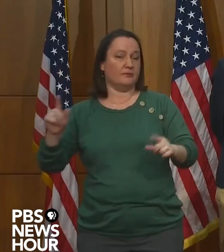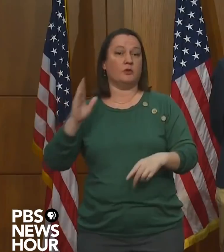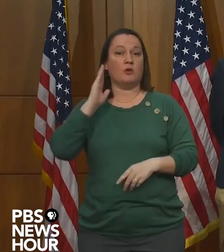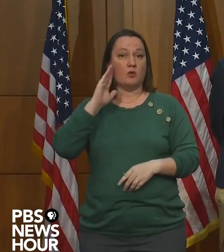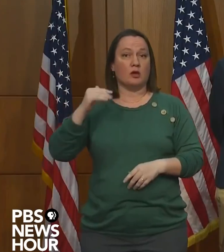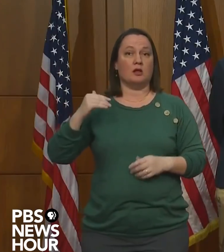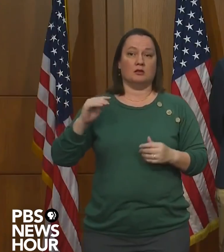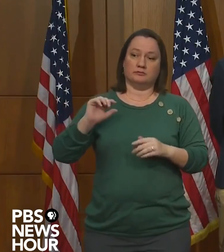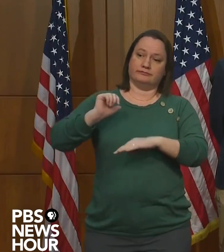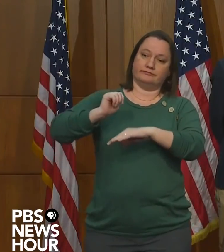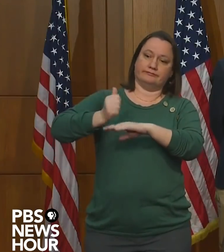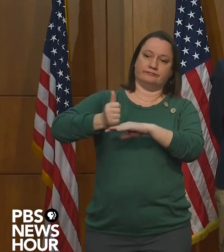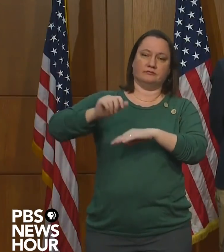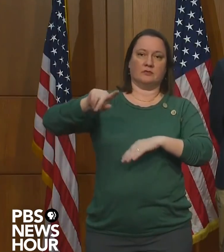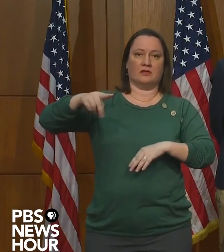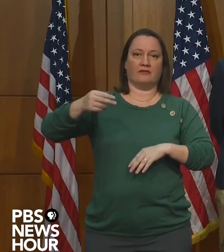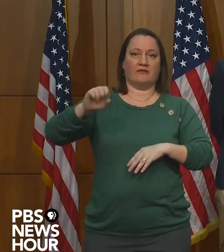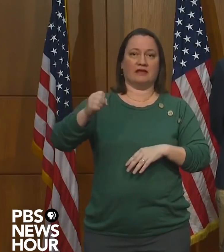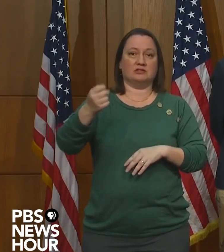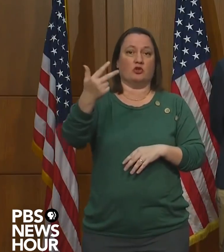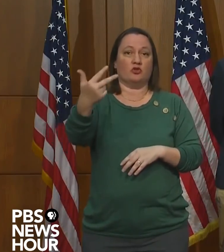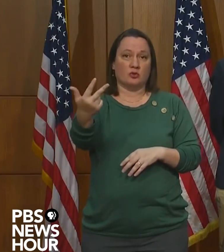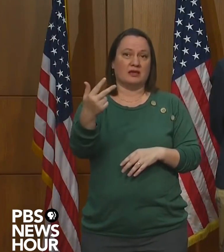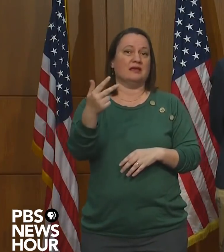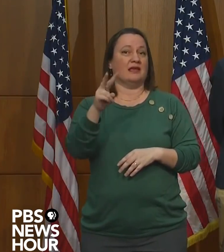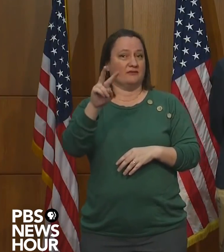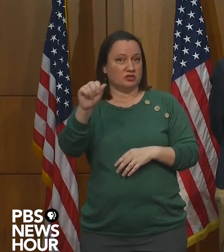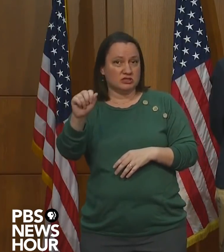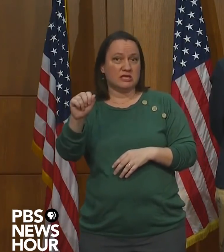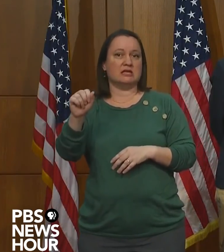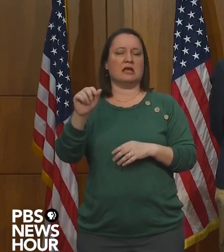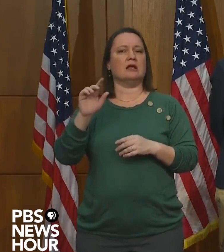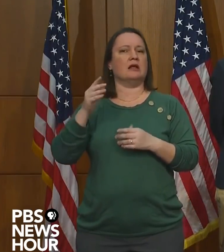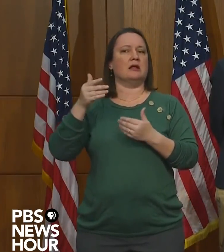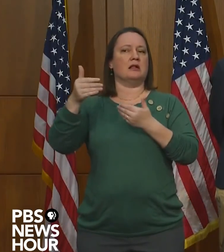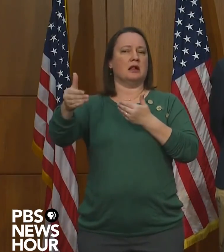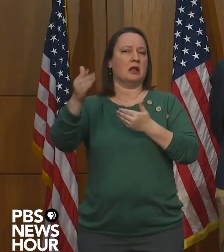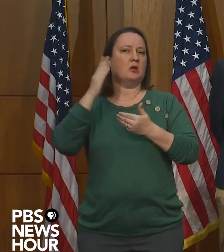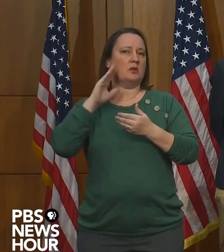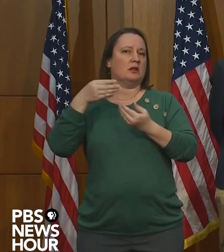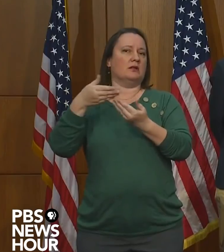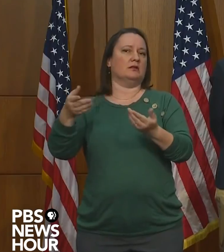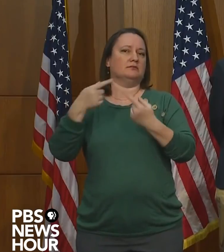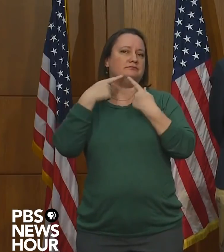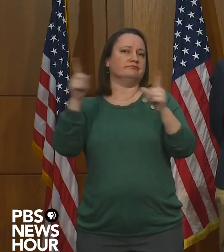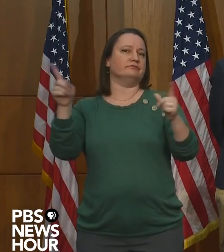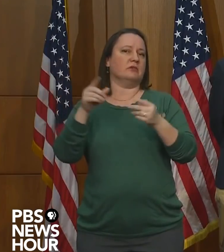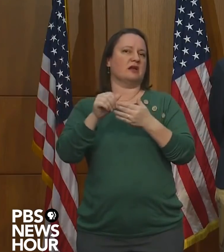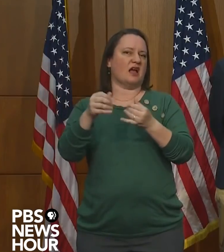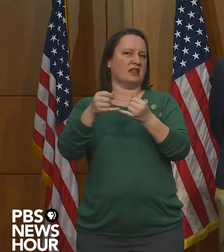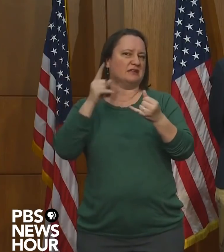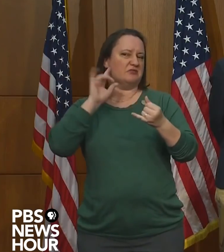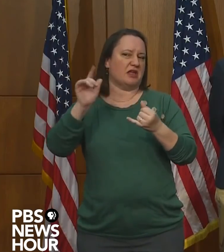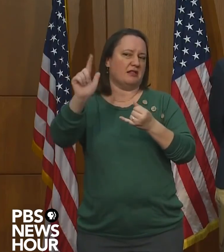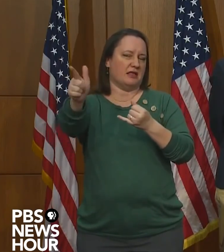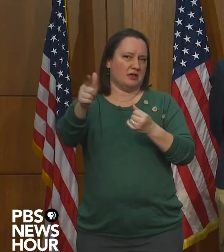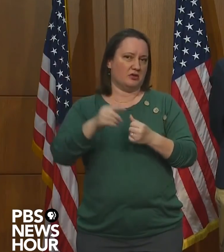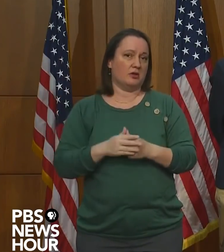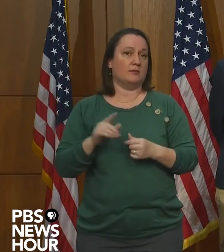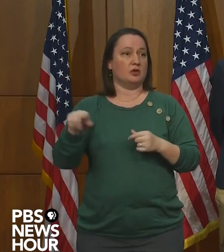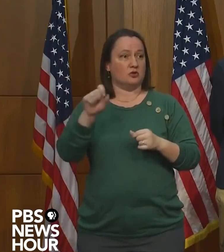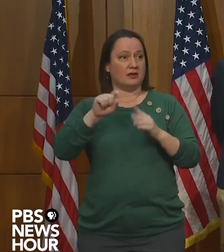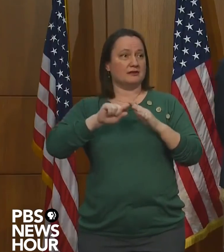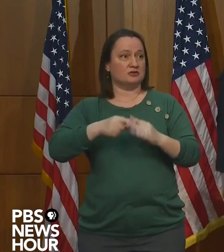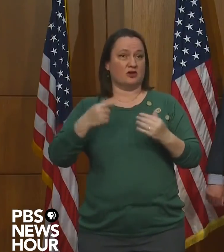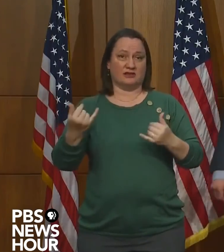that the governor will articulate the guidelines for, but you will be able to get your sons and daughters out practicing and playing this Friday. Let's just do it